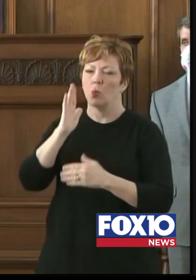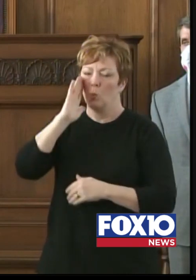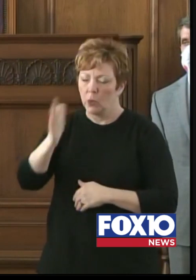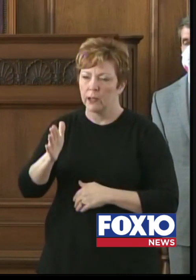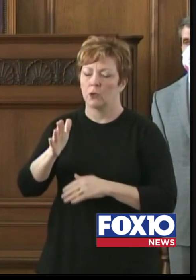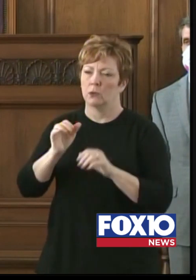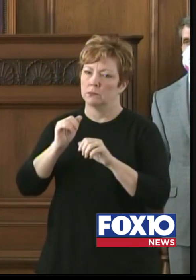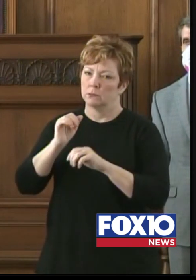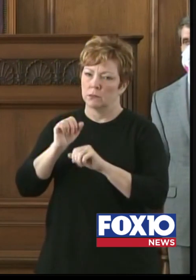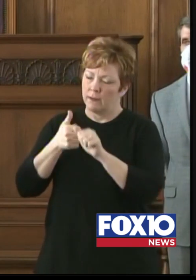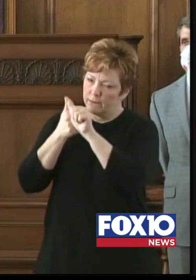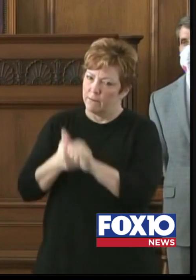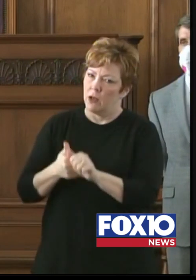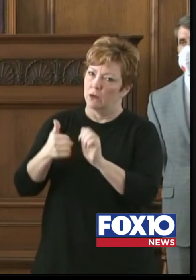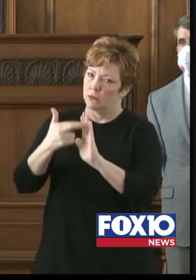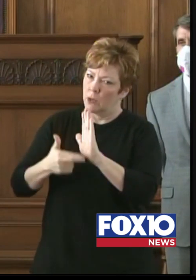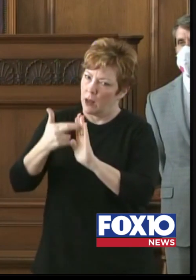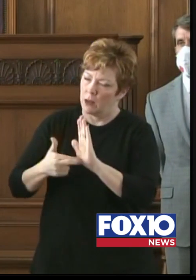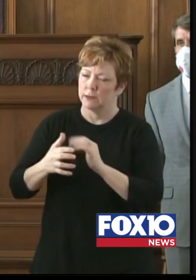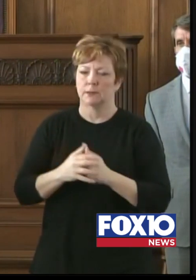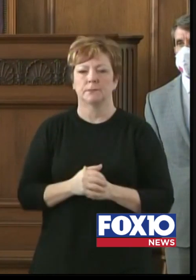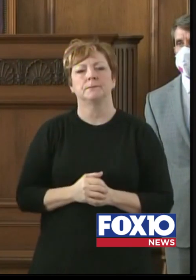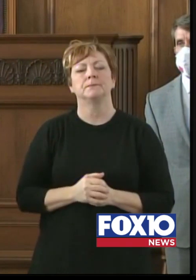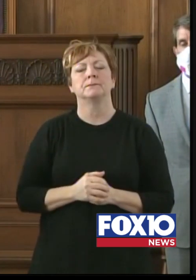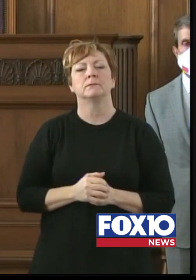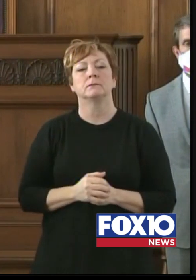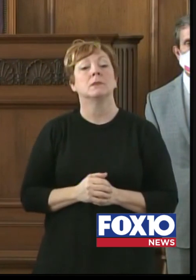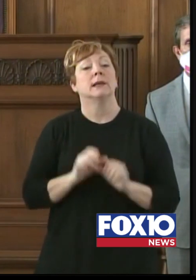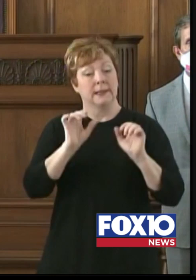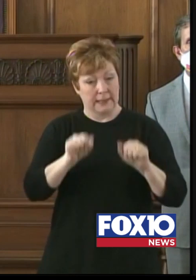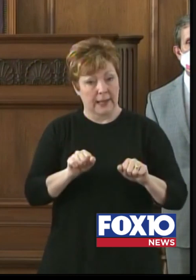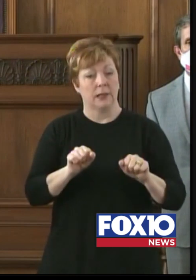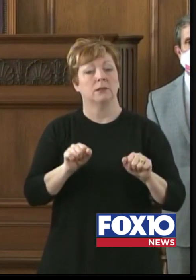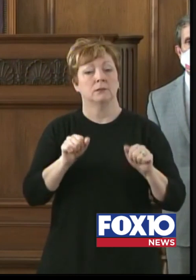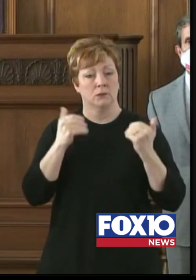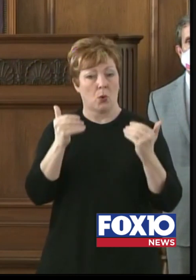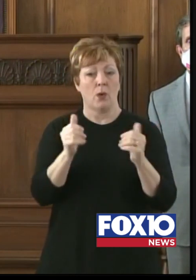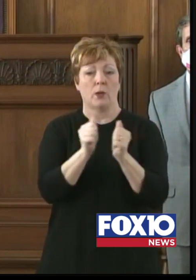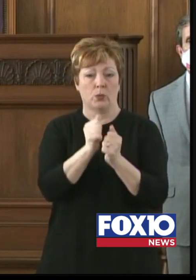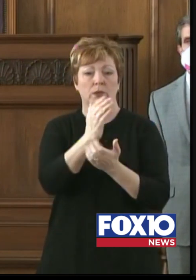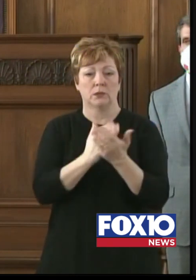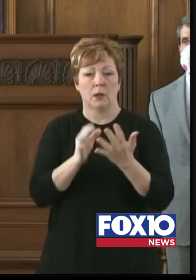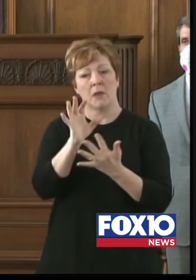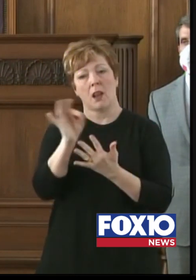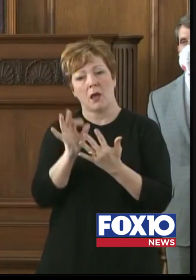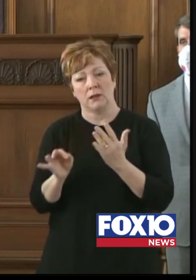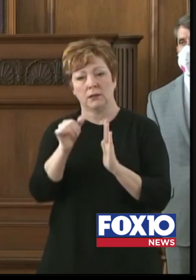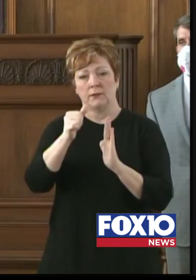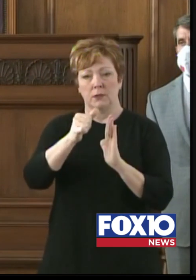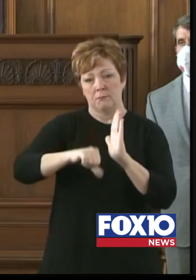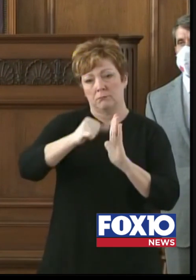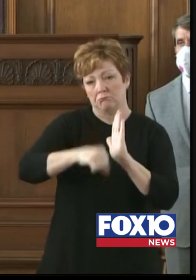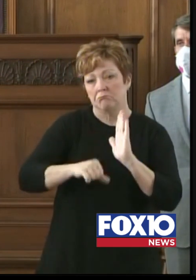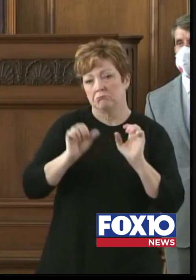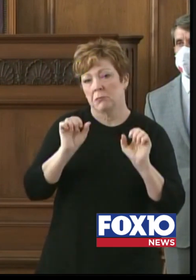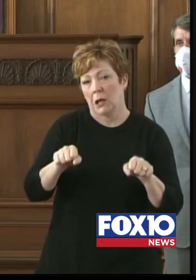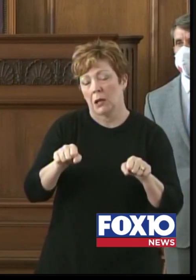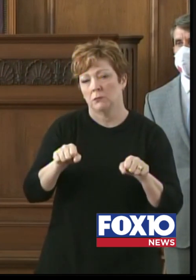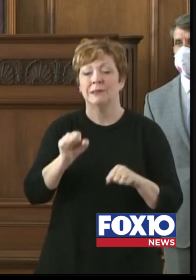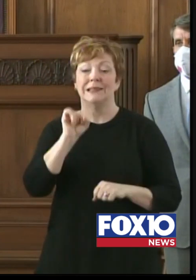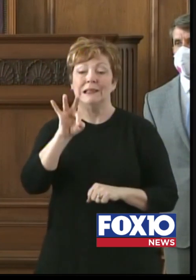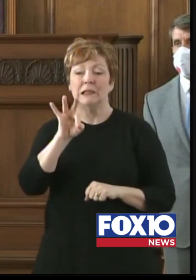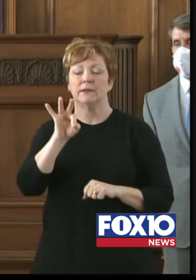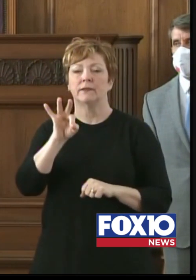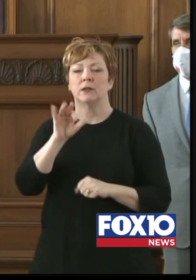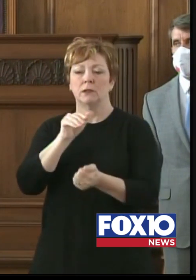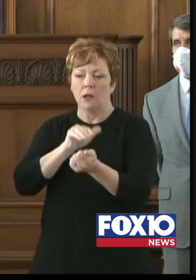Elective medical procedures can resume. if providers take reasonable guidelines from their state regulatory boards